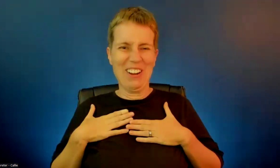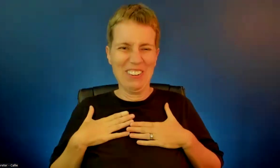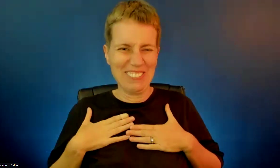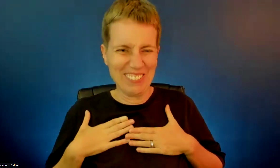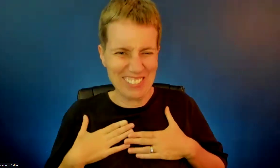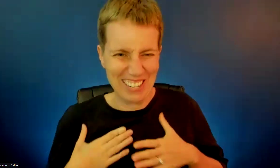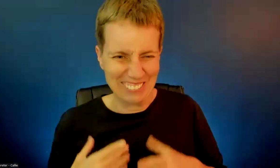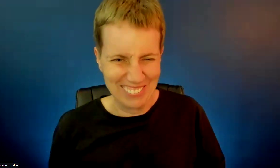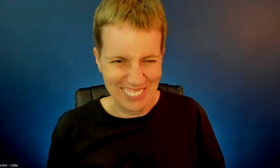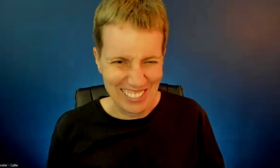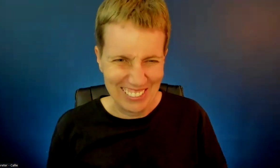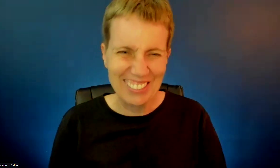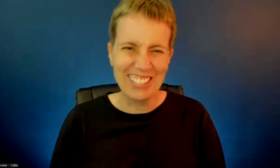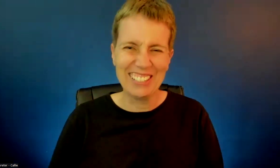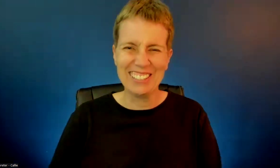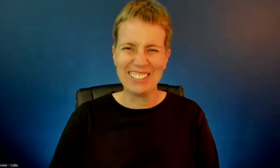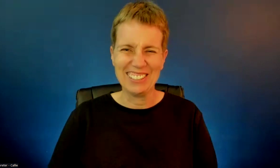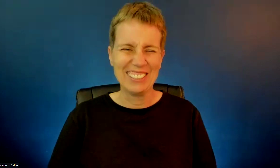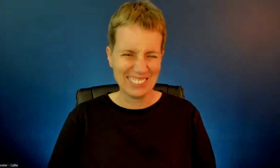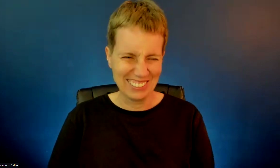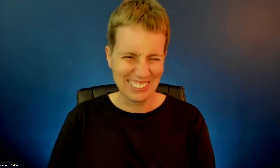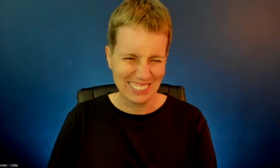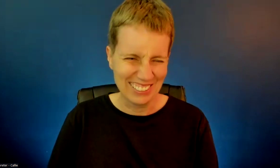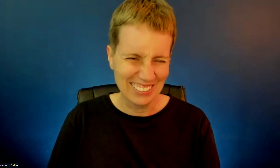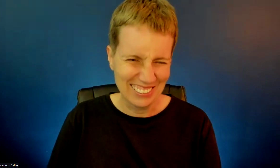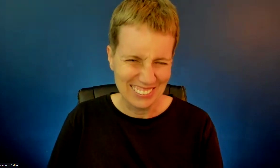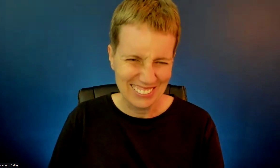No, of course not. Of course not. There you go. Okay.